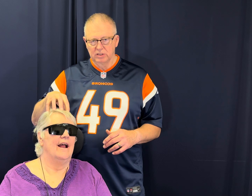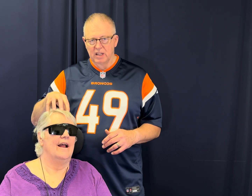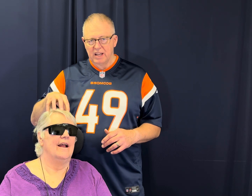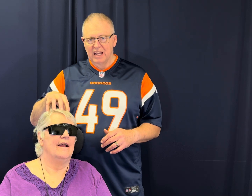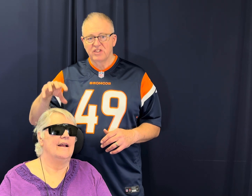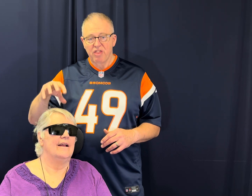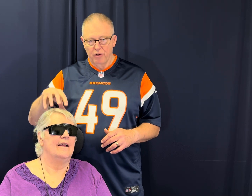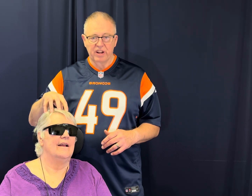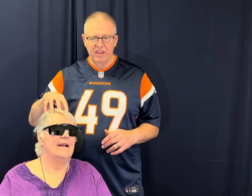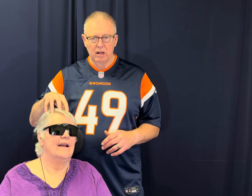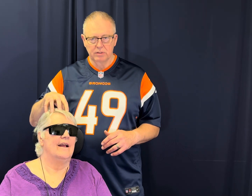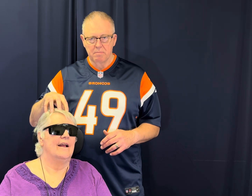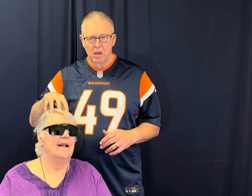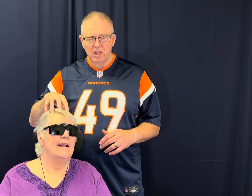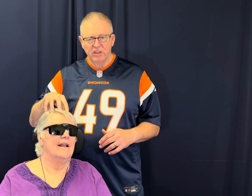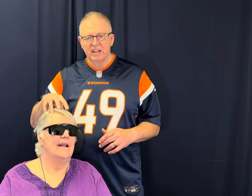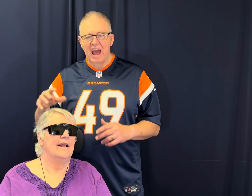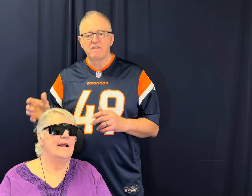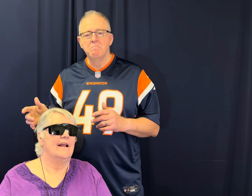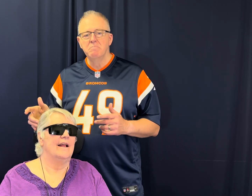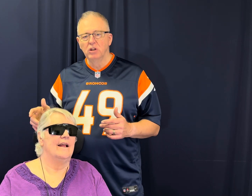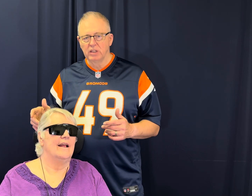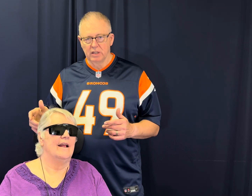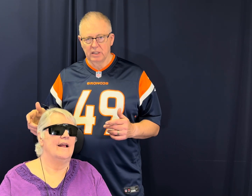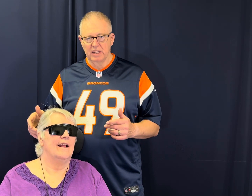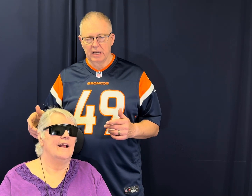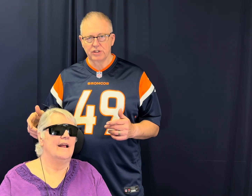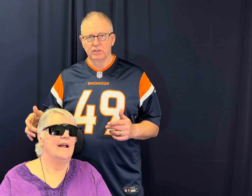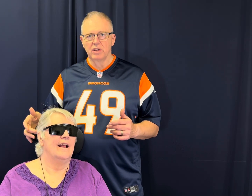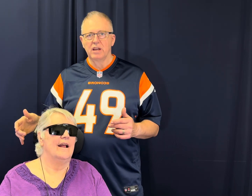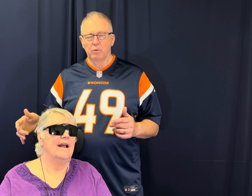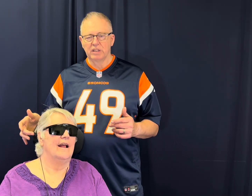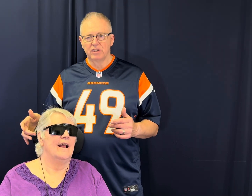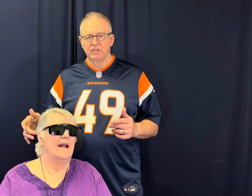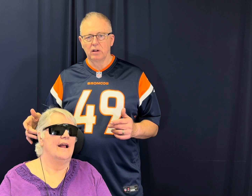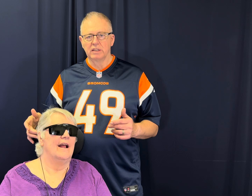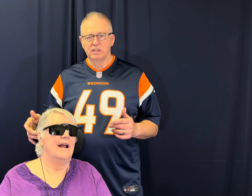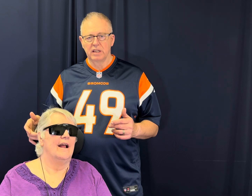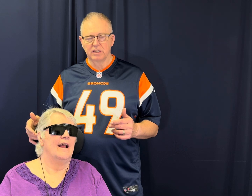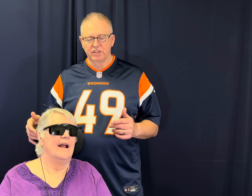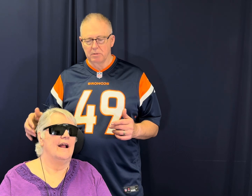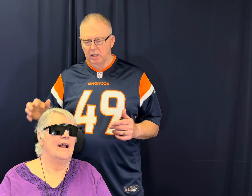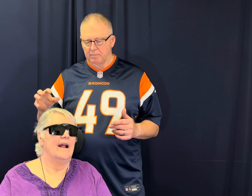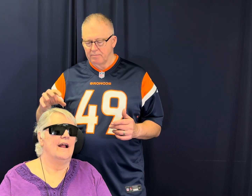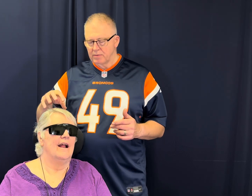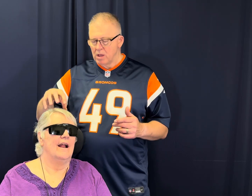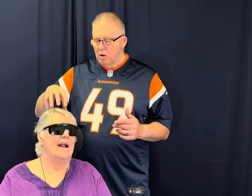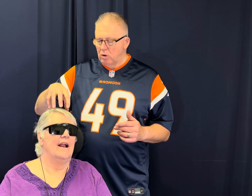is 30,000. You can have a million connections with each cell in the cerebellum. Yeah. Well,